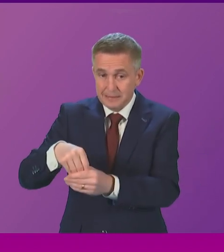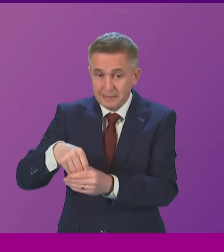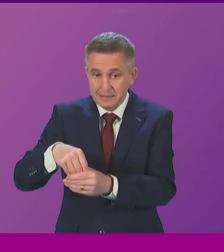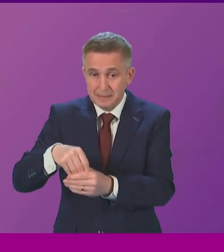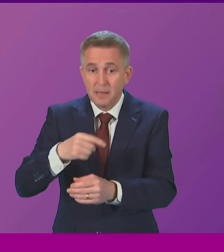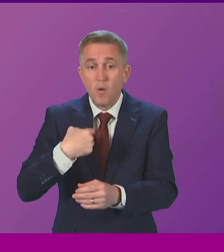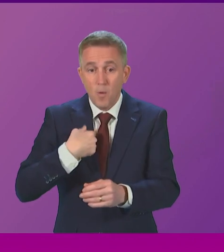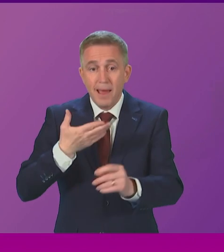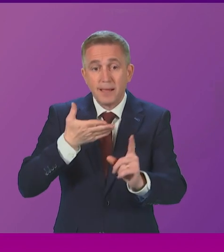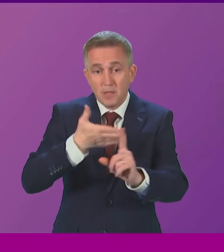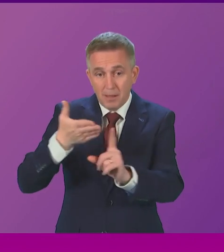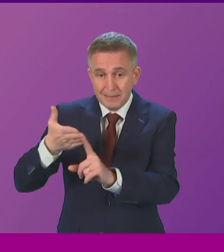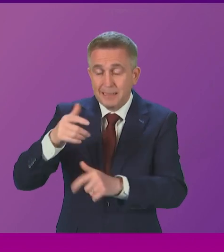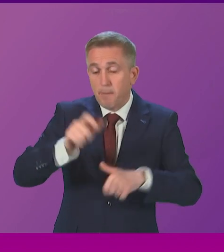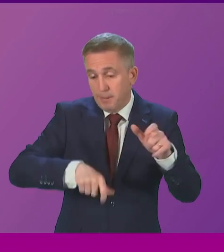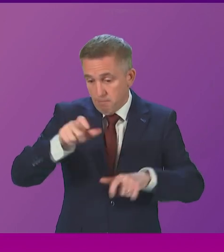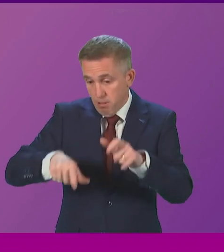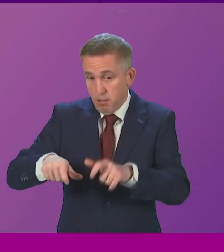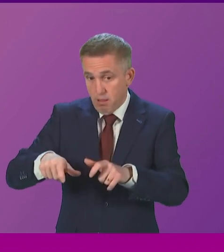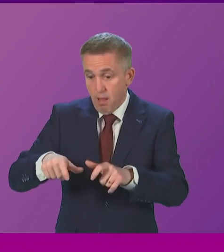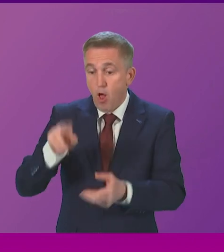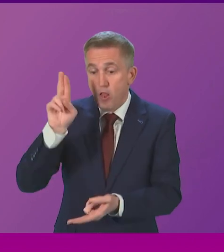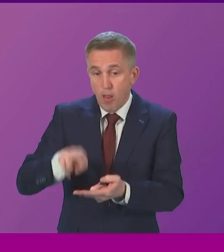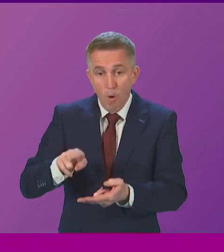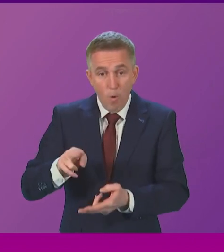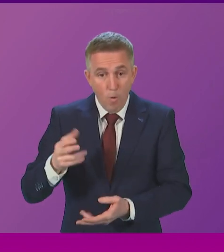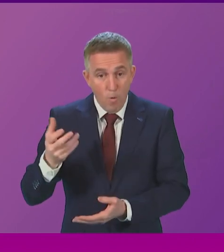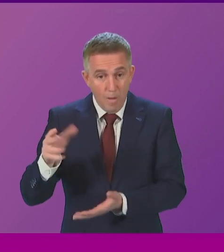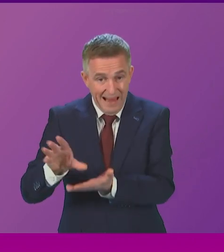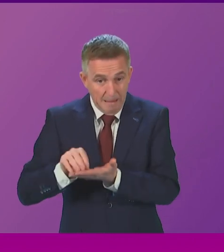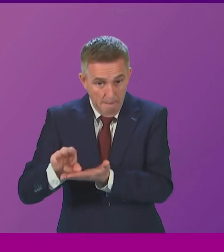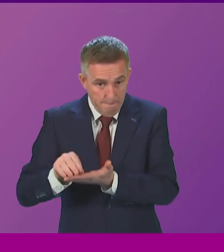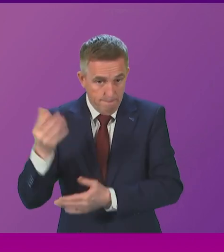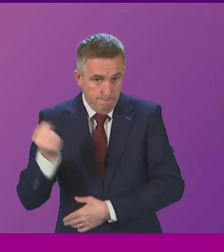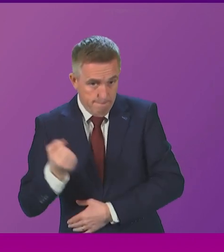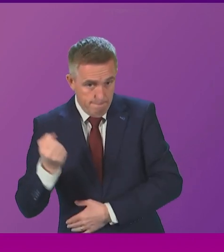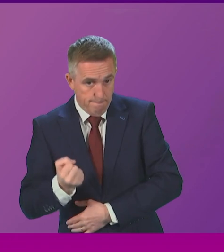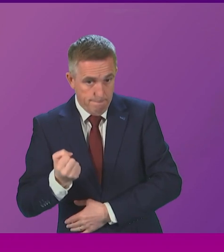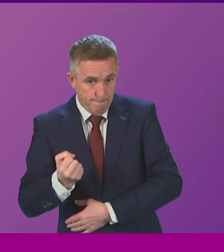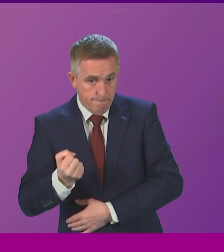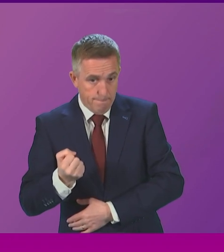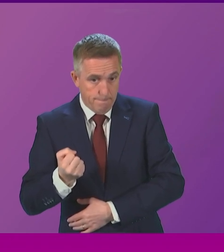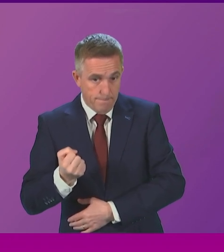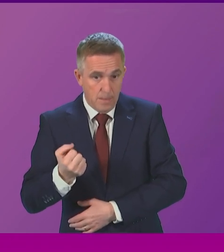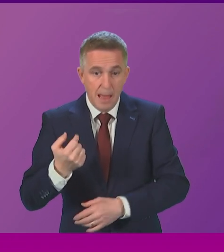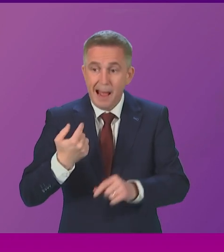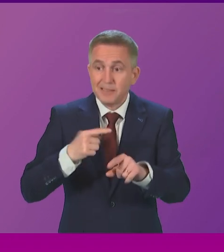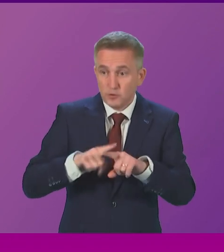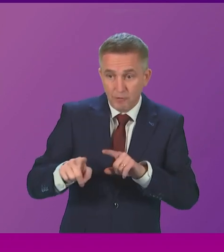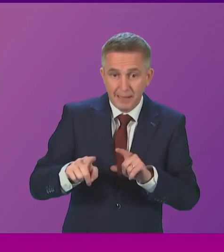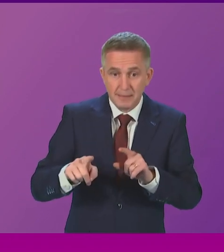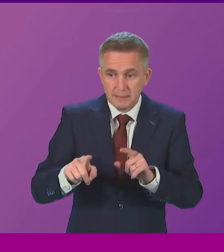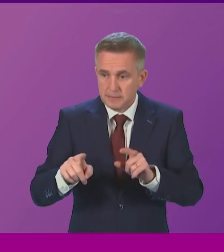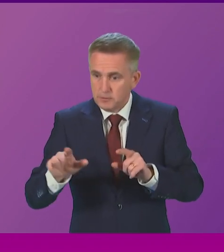people who have low incomes in our reaching out to provide healthy,